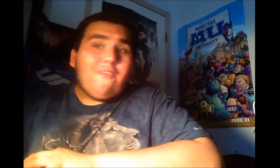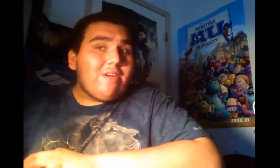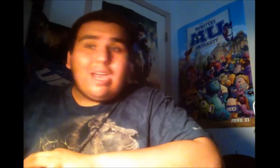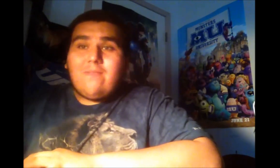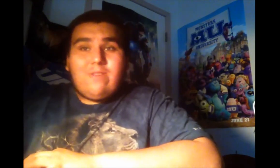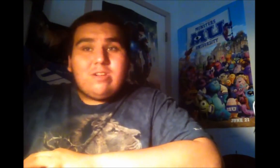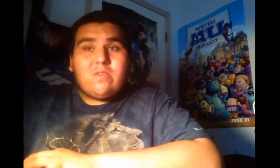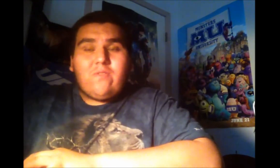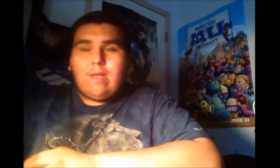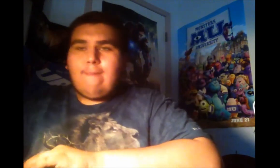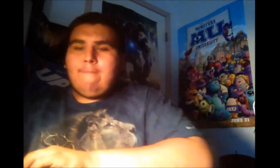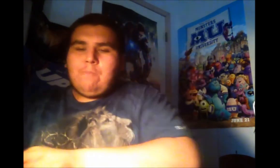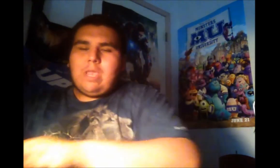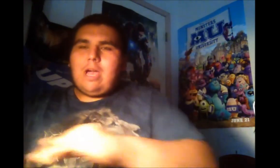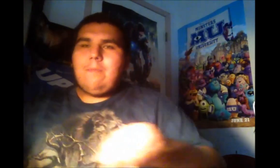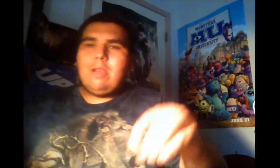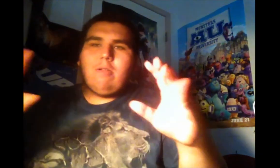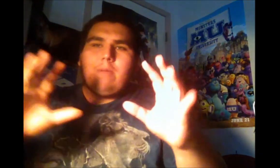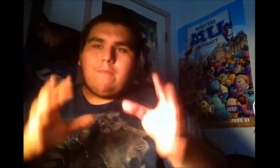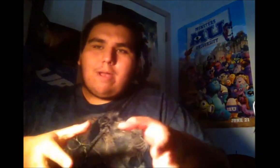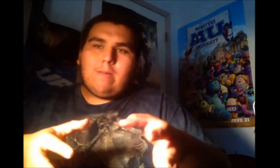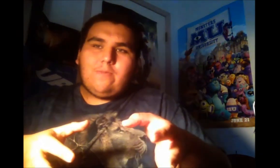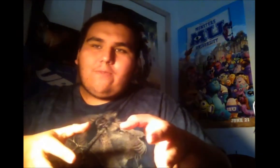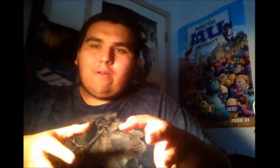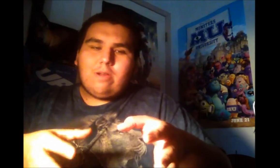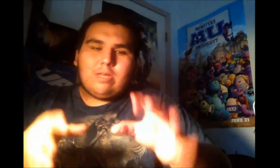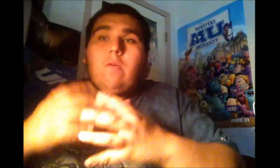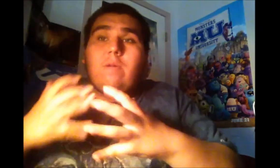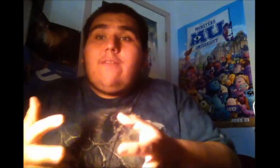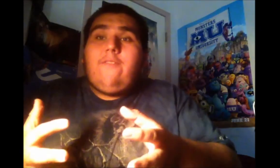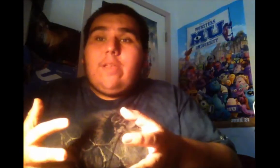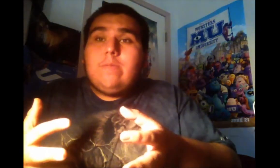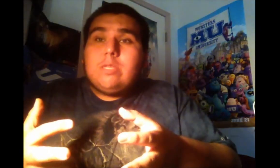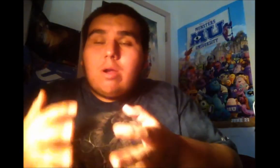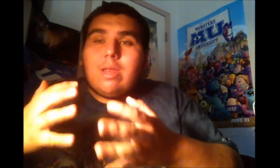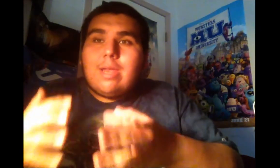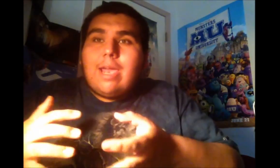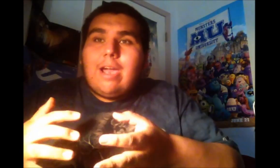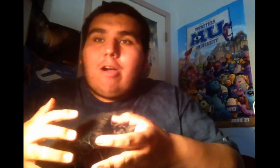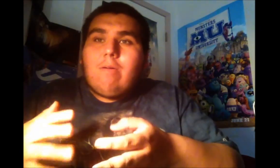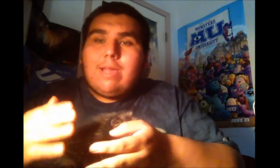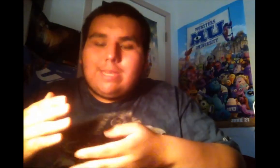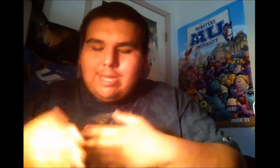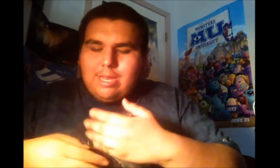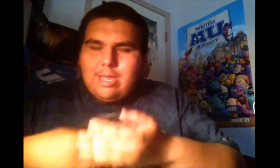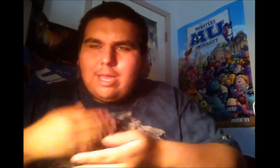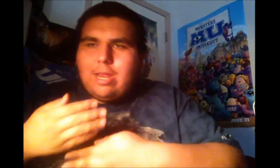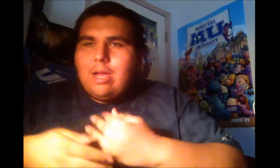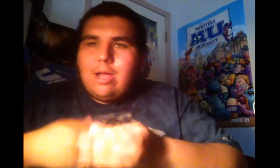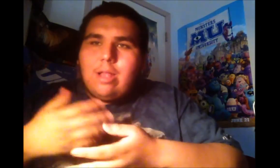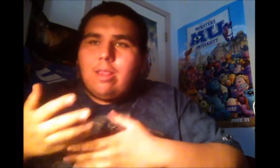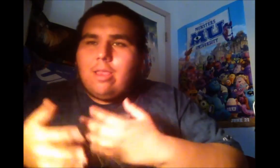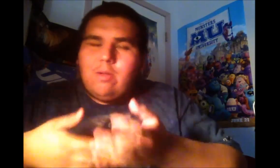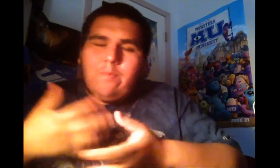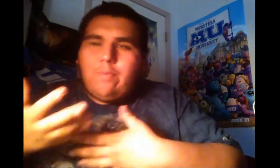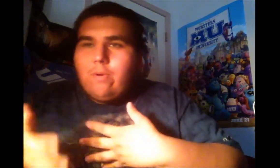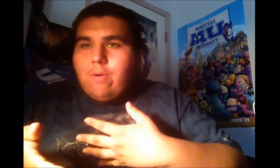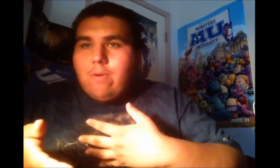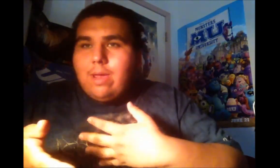-fi adventure film. I'm going to go to my problems first. When the film started out, it did get a little boring.